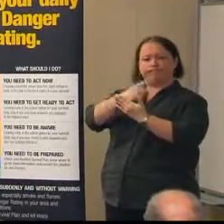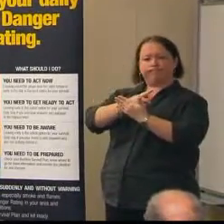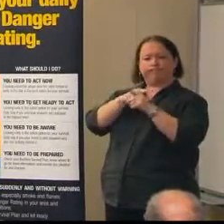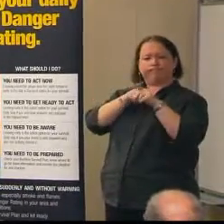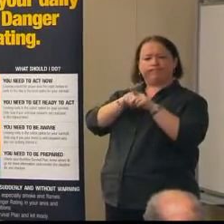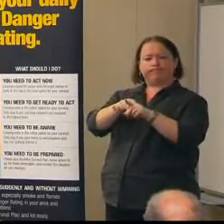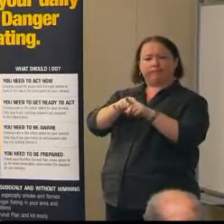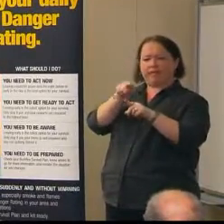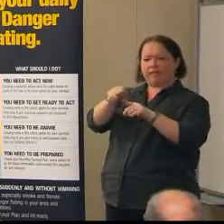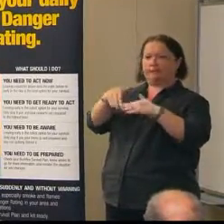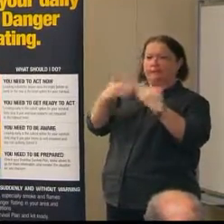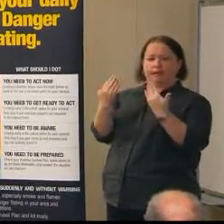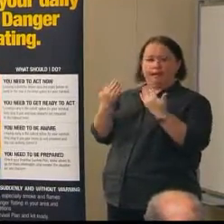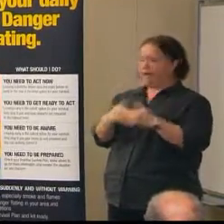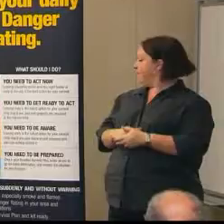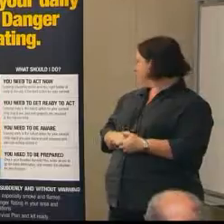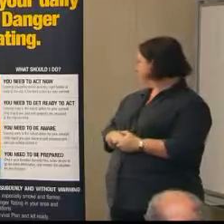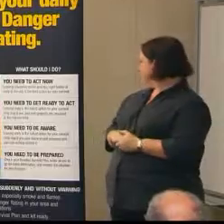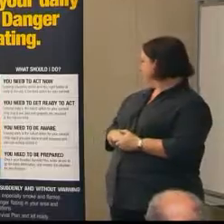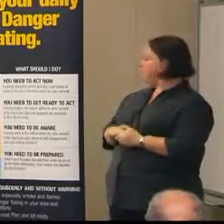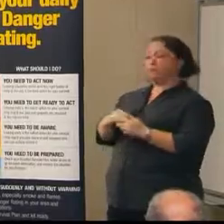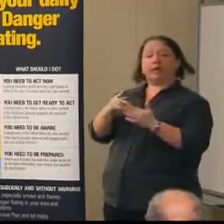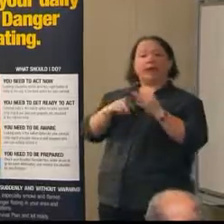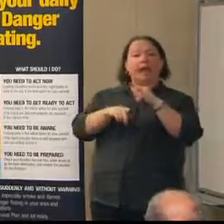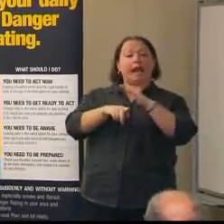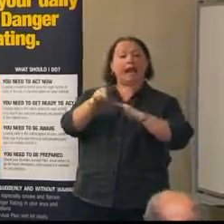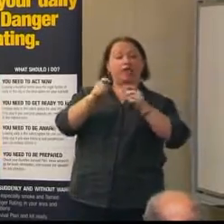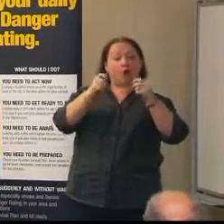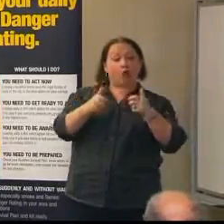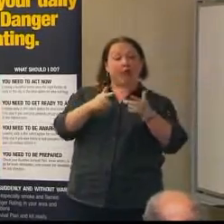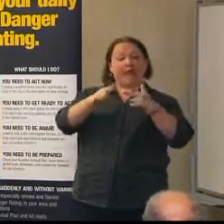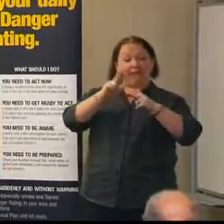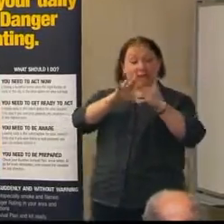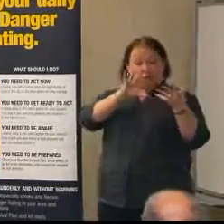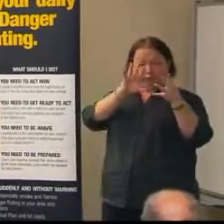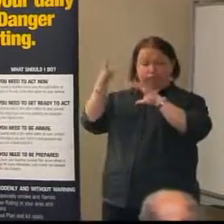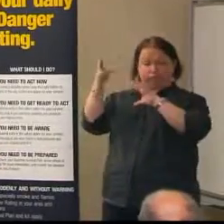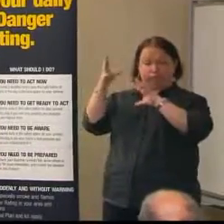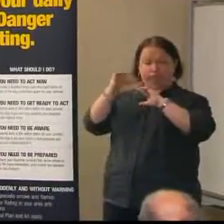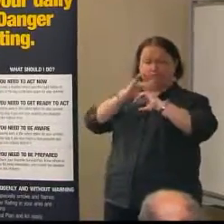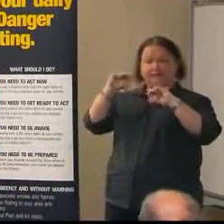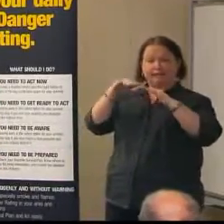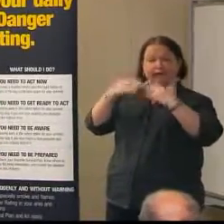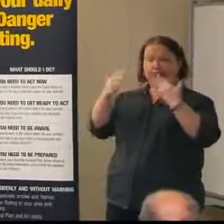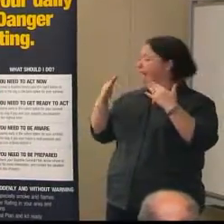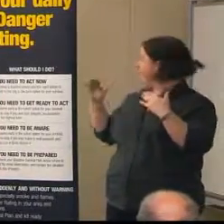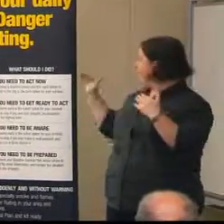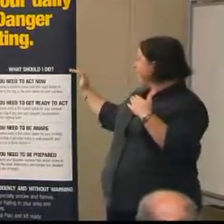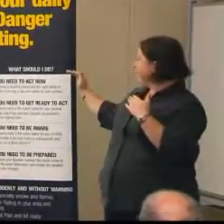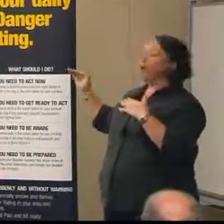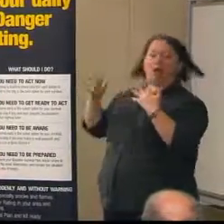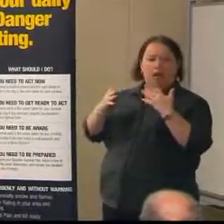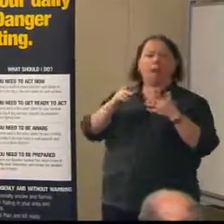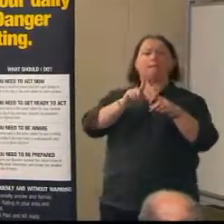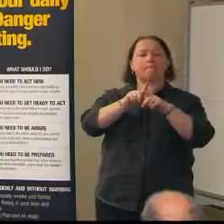for the day. And leaving early on a catastrophic fire weather day is always your